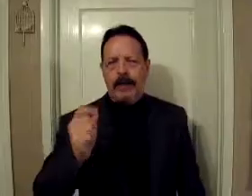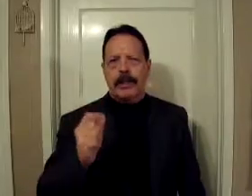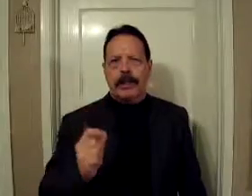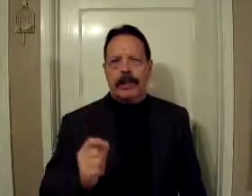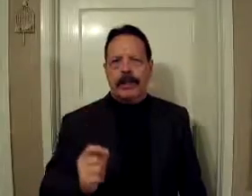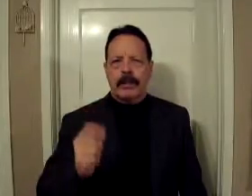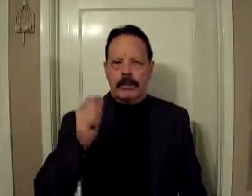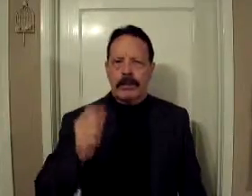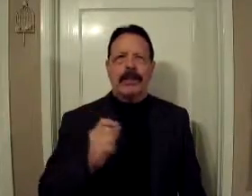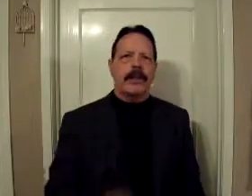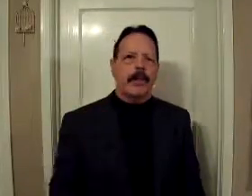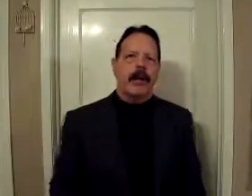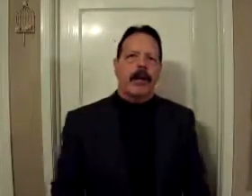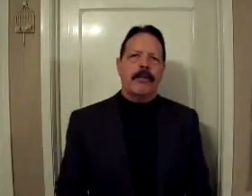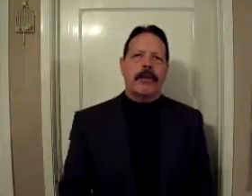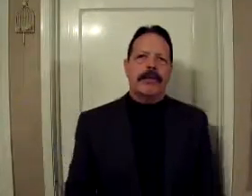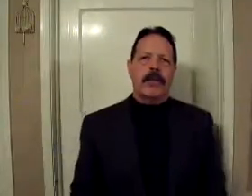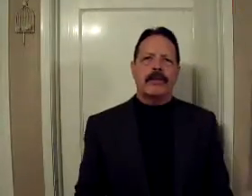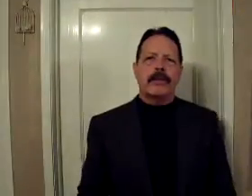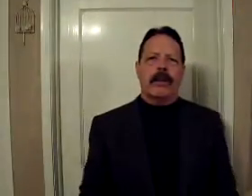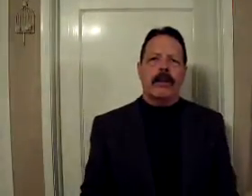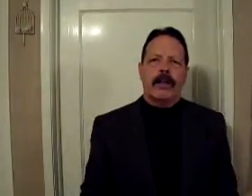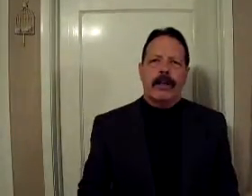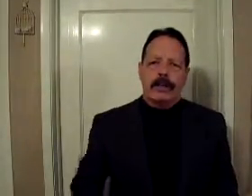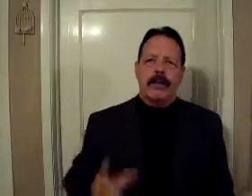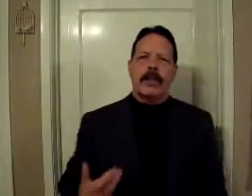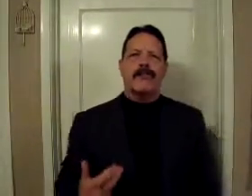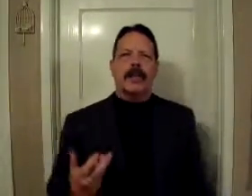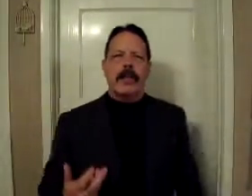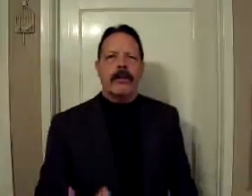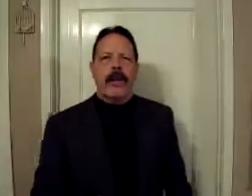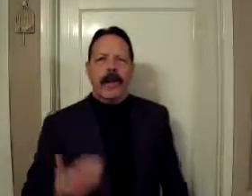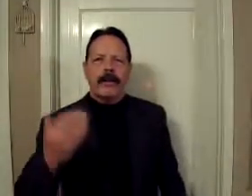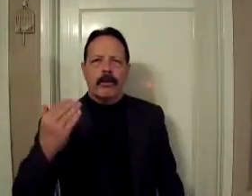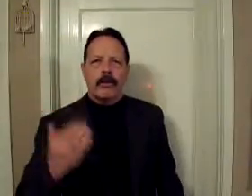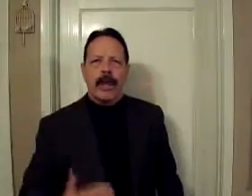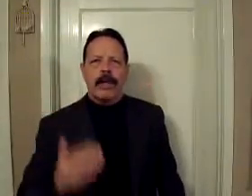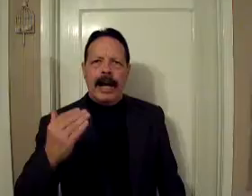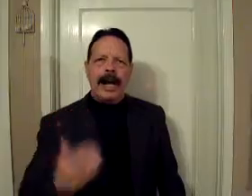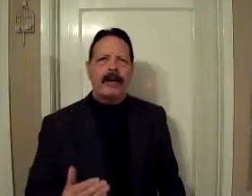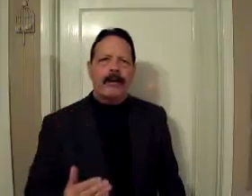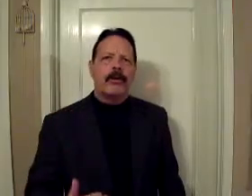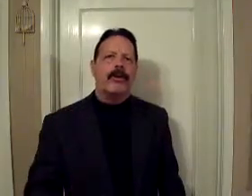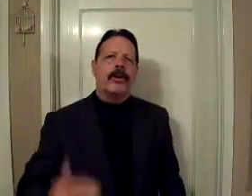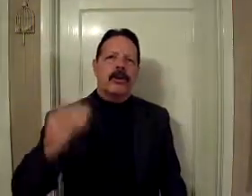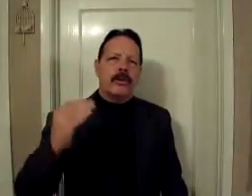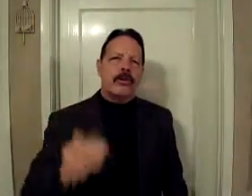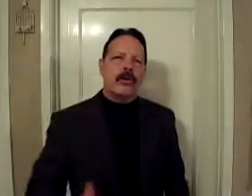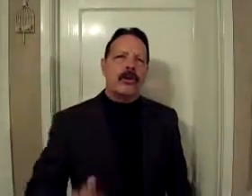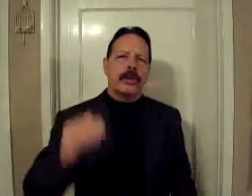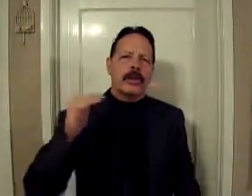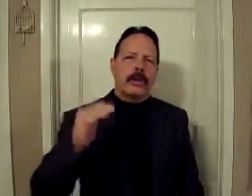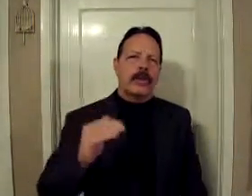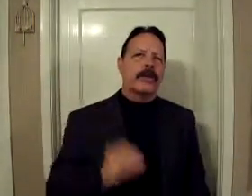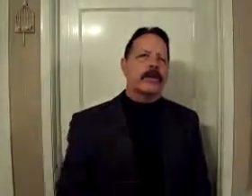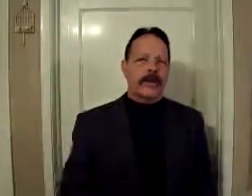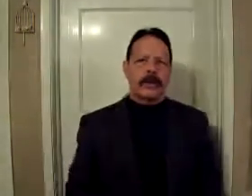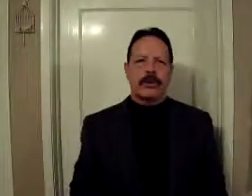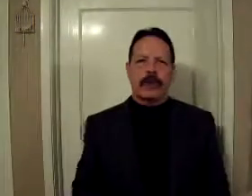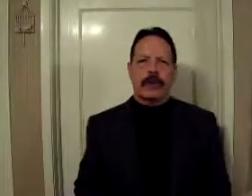basically confronted him about his lifestyle. You see, Peter had the right attitude towards brothers and sisters in